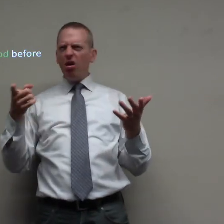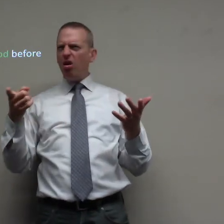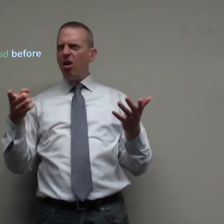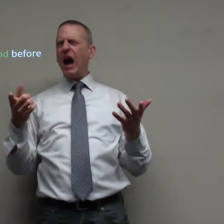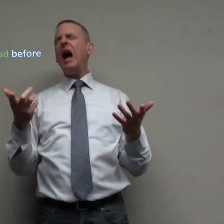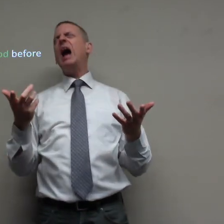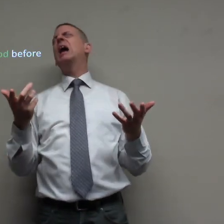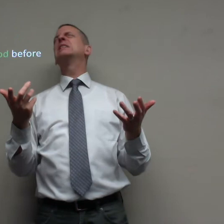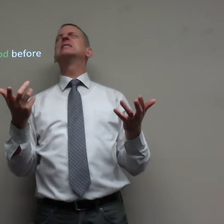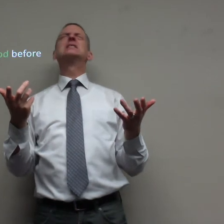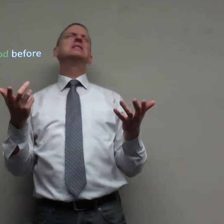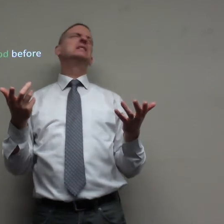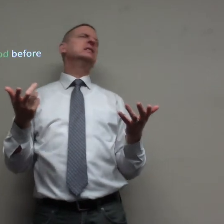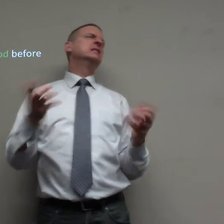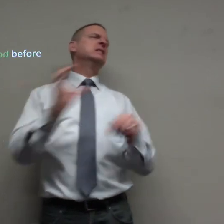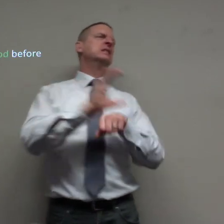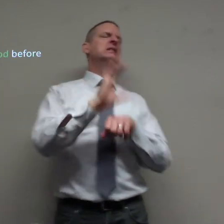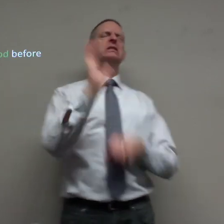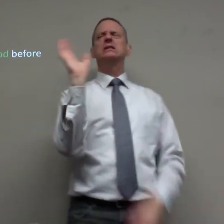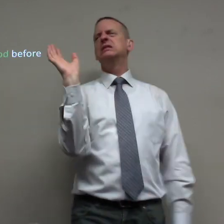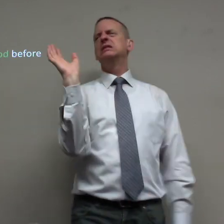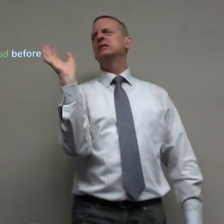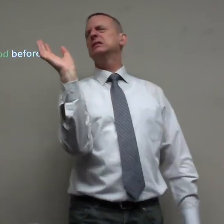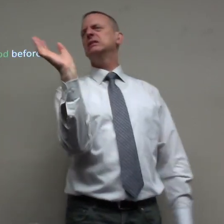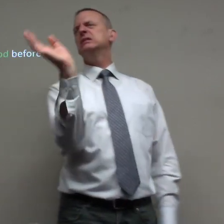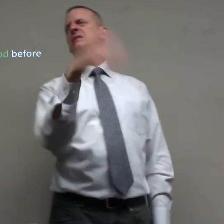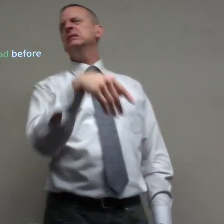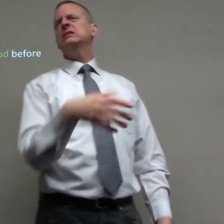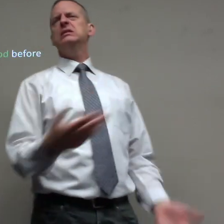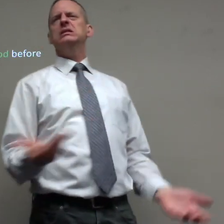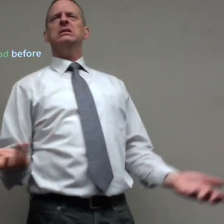say what's up oh they don't want to go to church